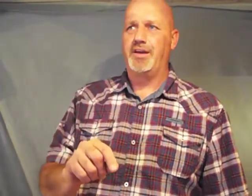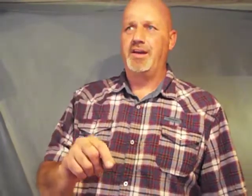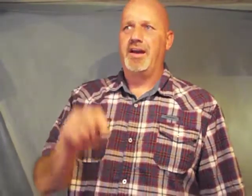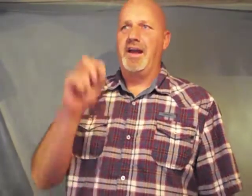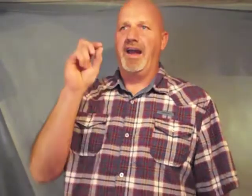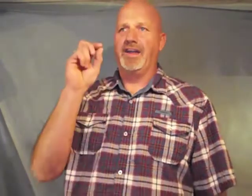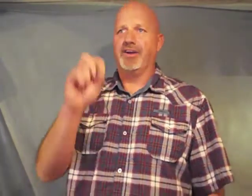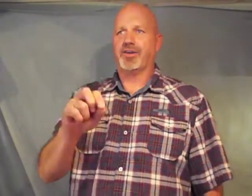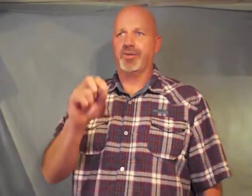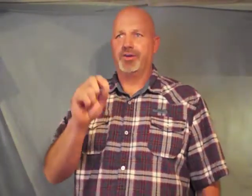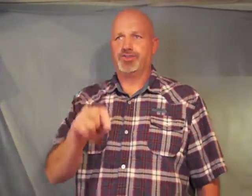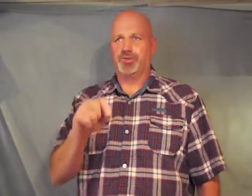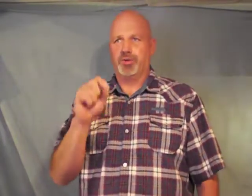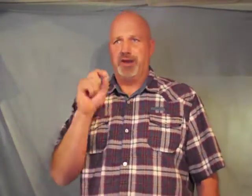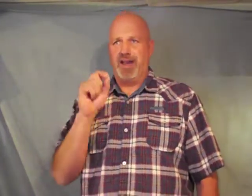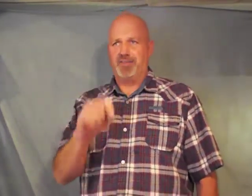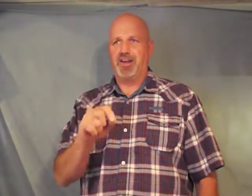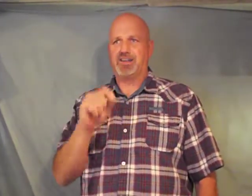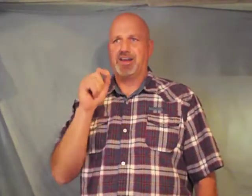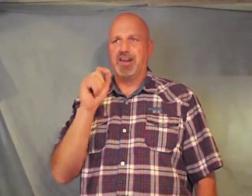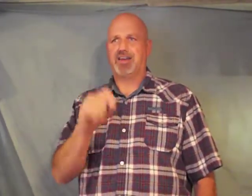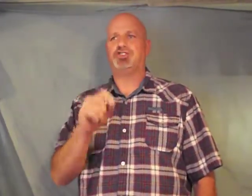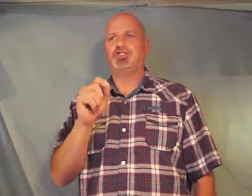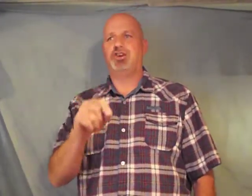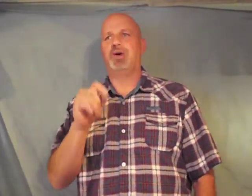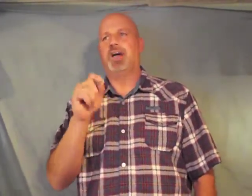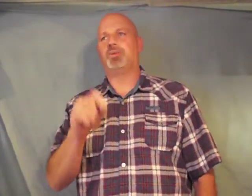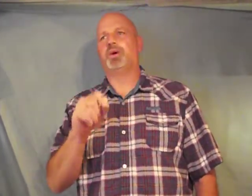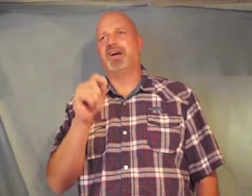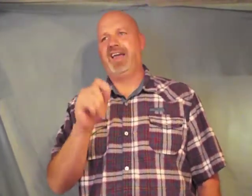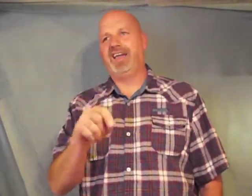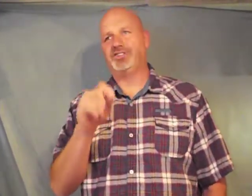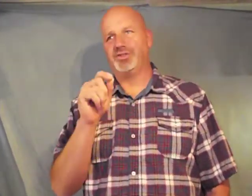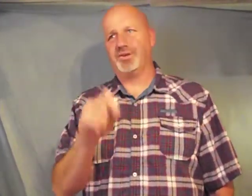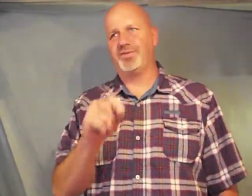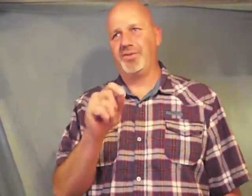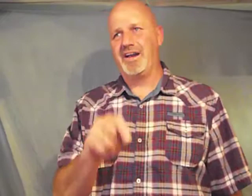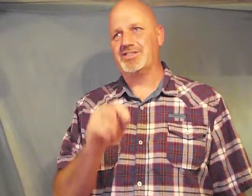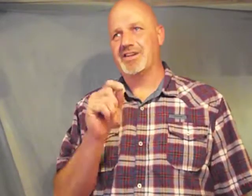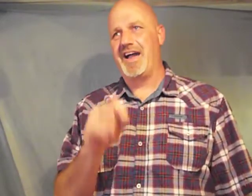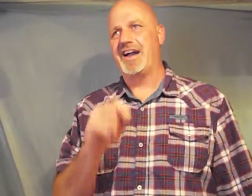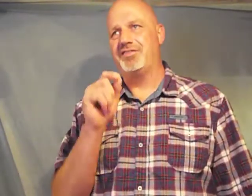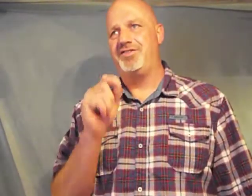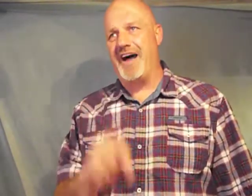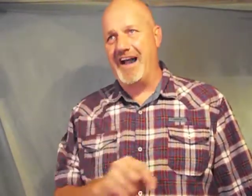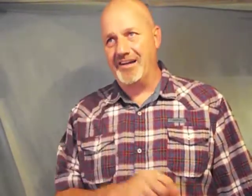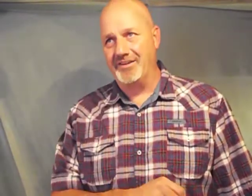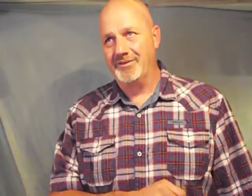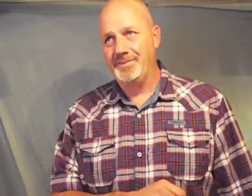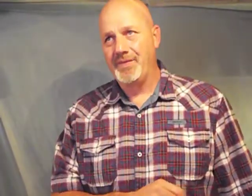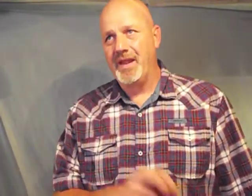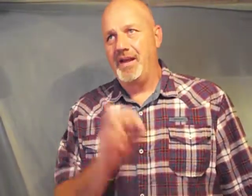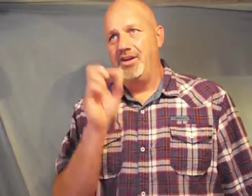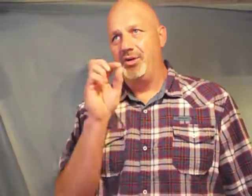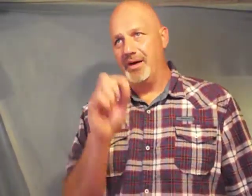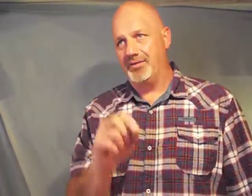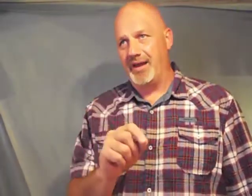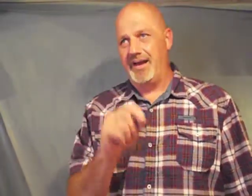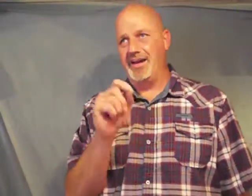and their corrosion will be evidence against you and will eat your flesh like fire you have laid up